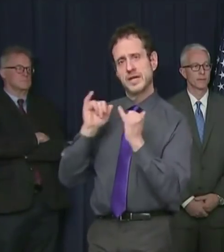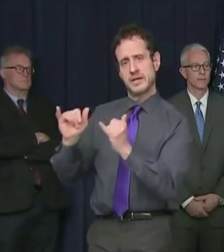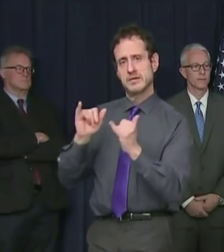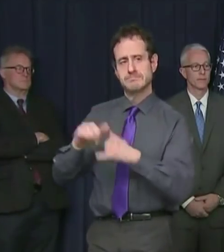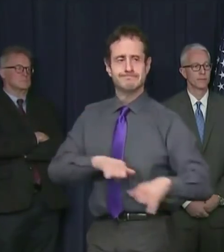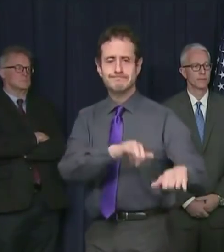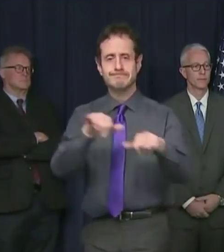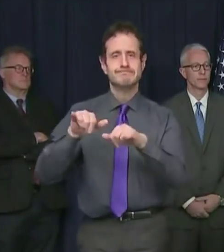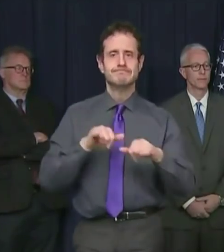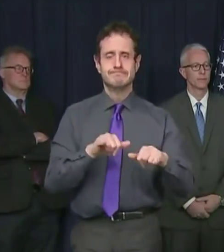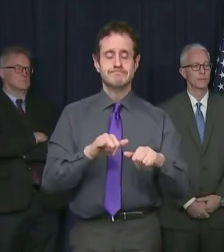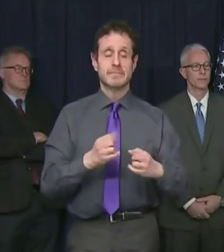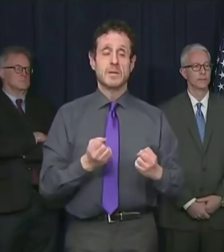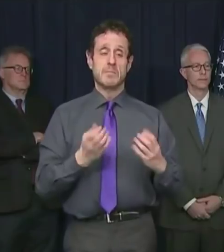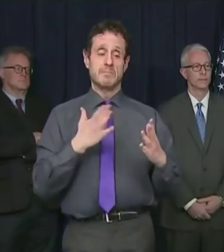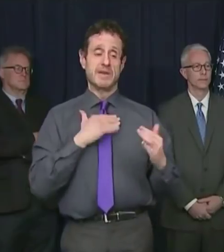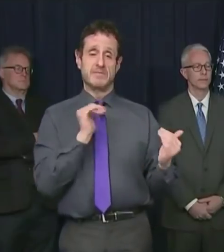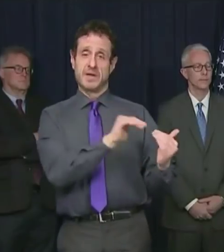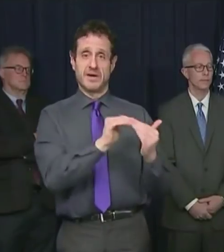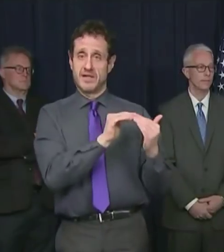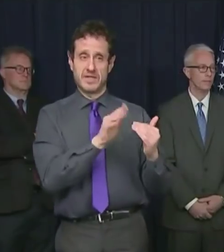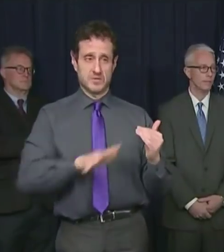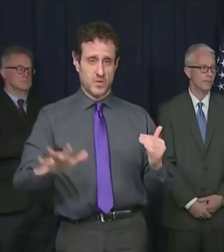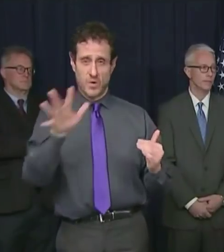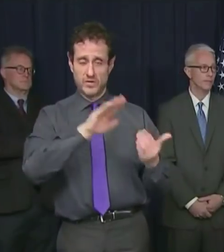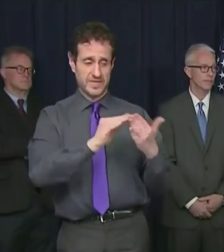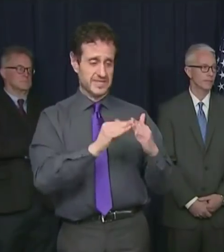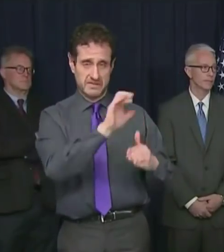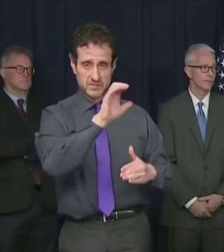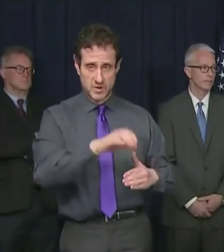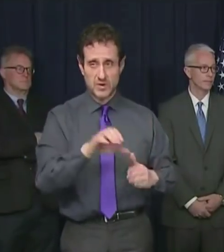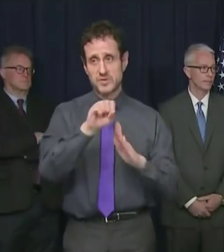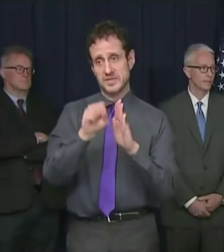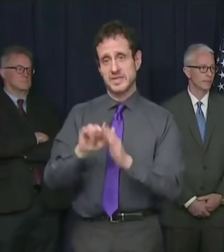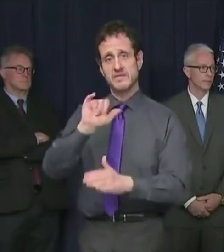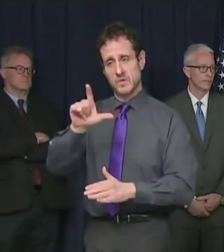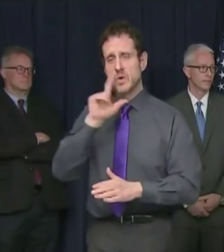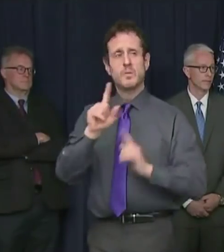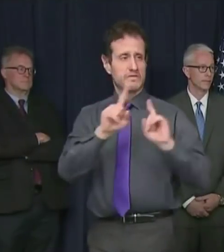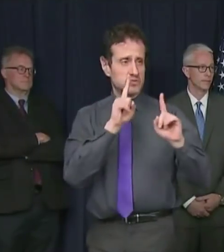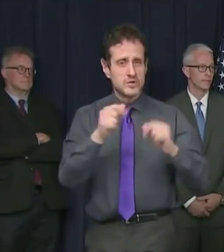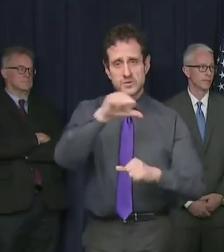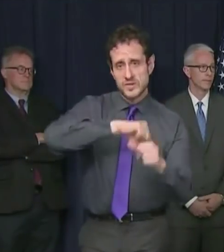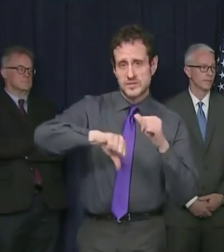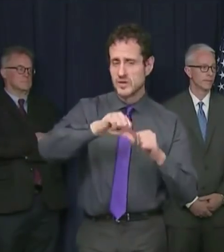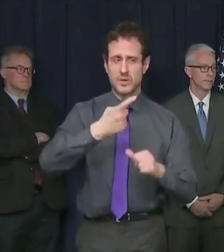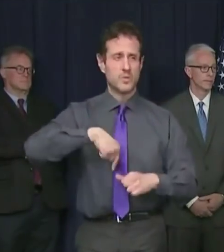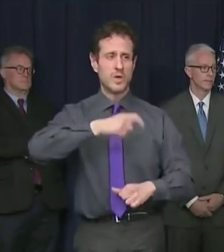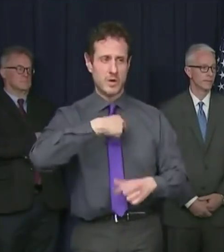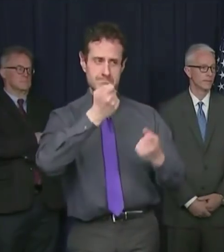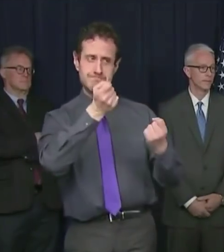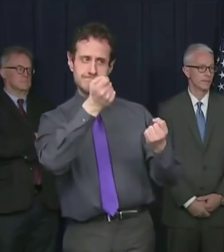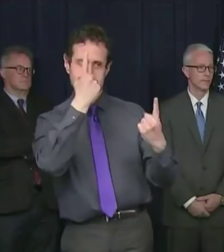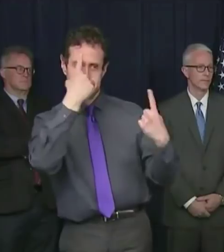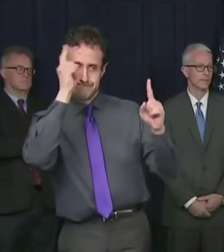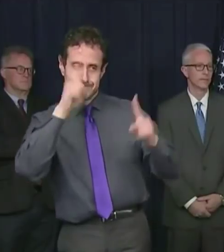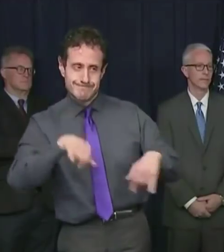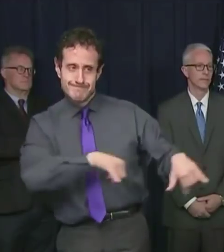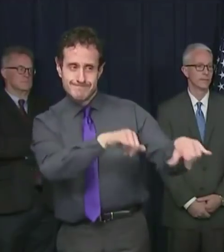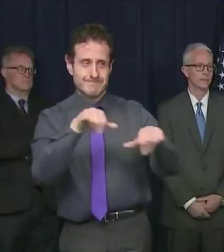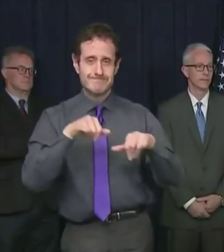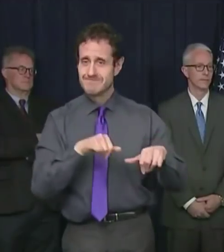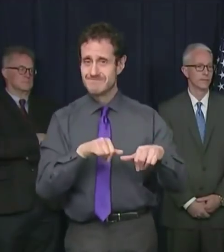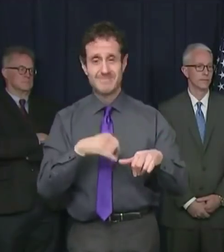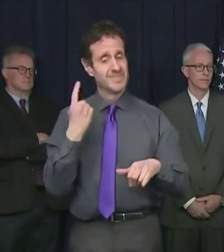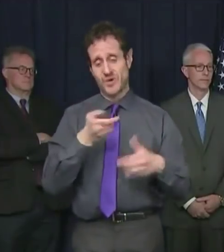with many of my colleagues across the city and the state and we all acknowledge that this is the only way forward.